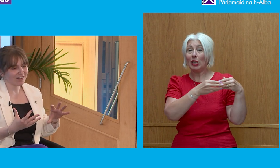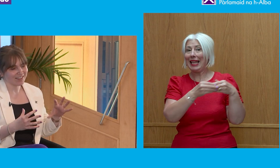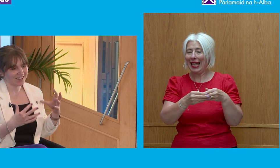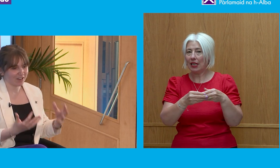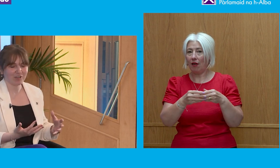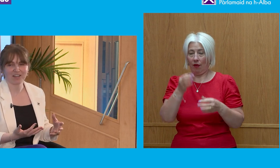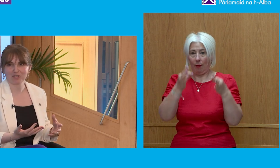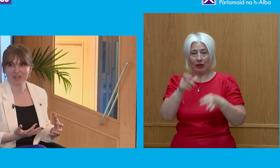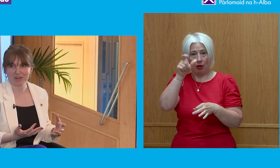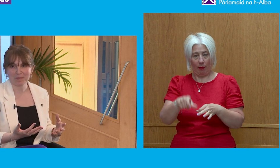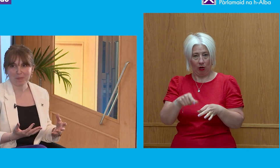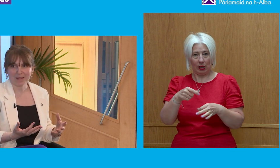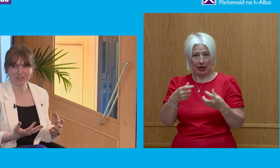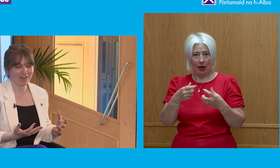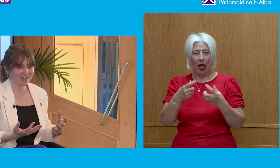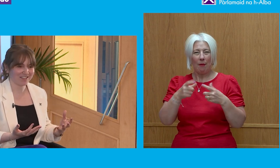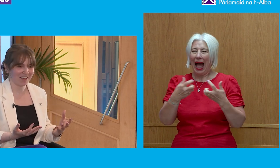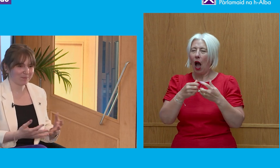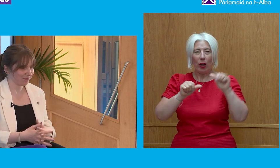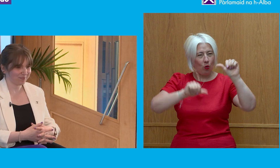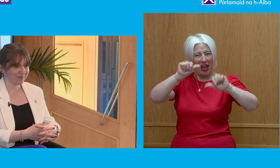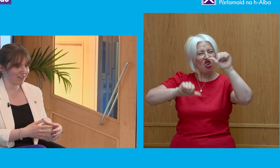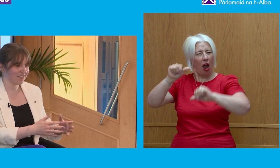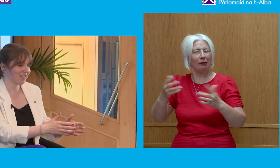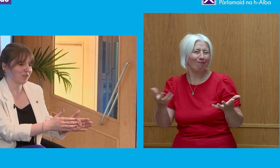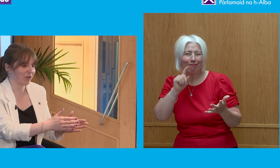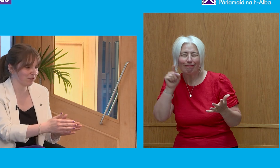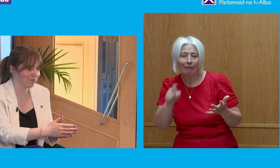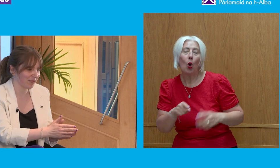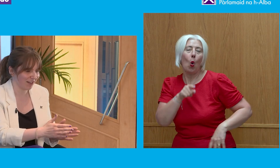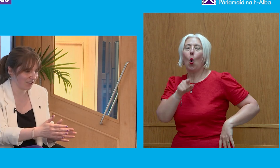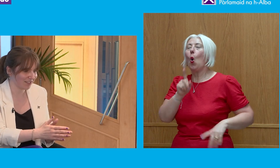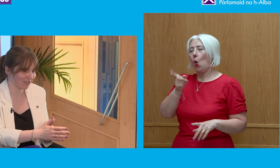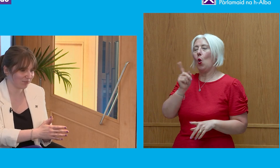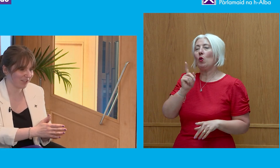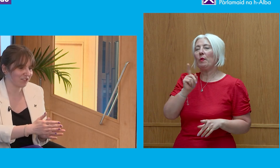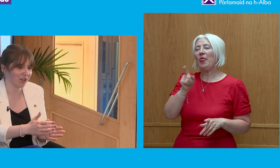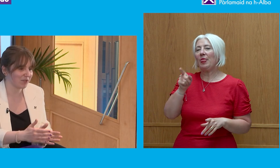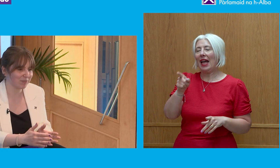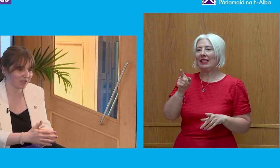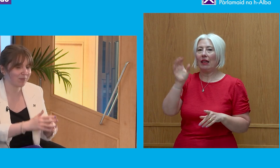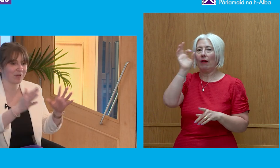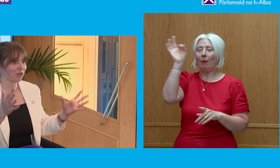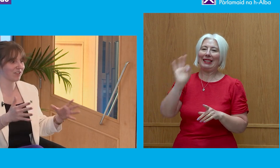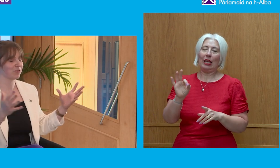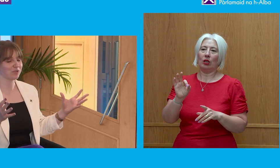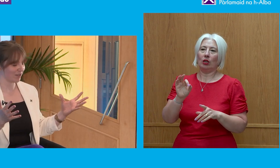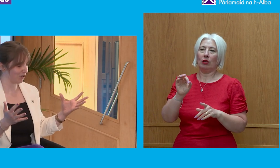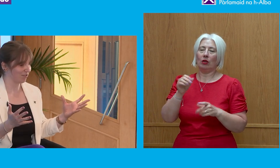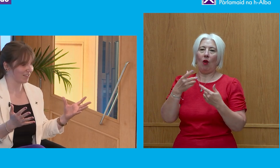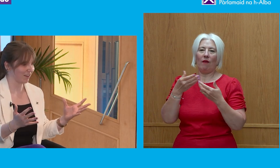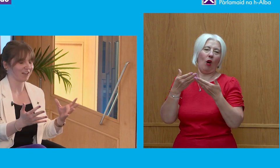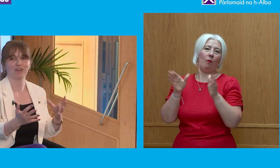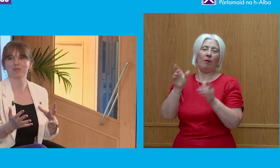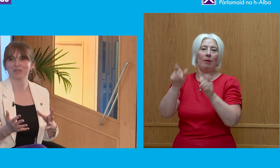But they are quite hard to measure. It is quite hard to say this is the amount of percentage that people in public office, in all of